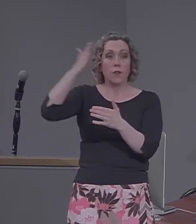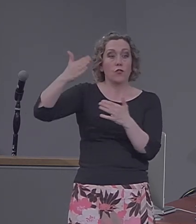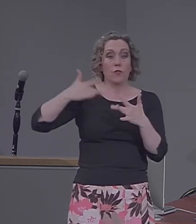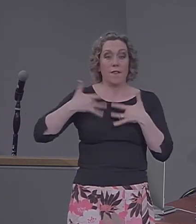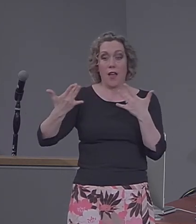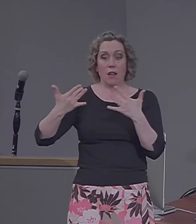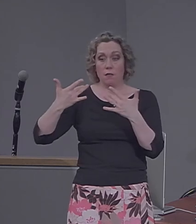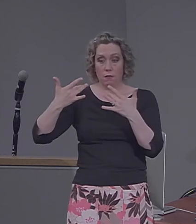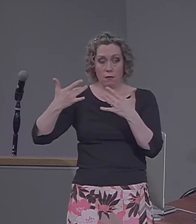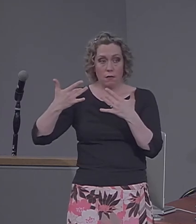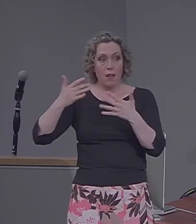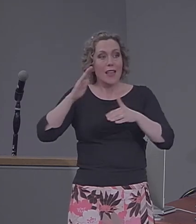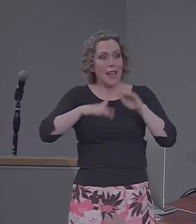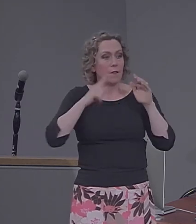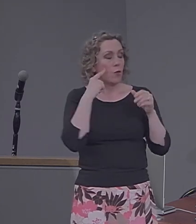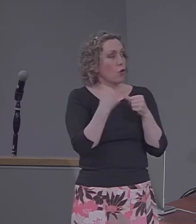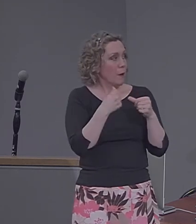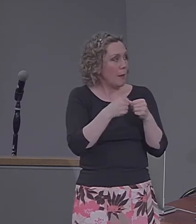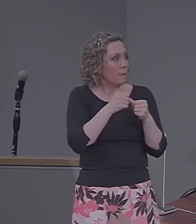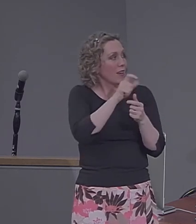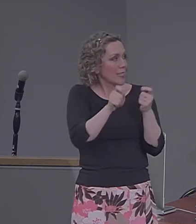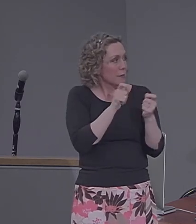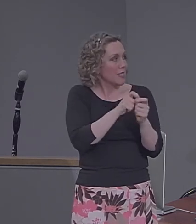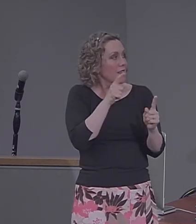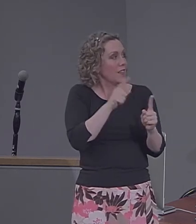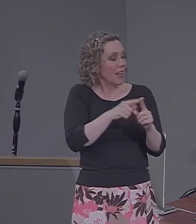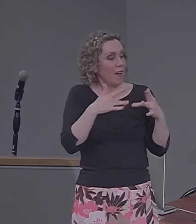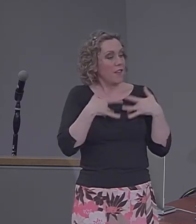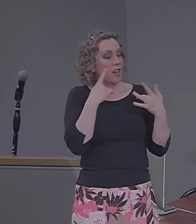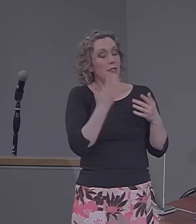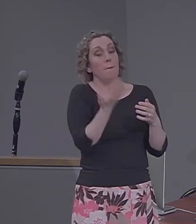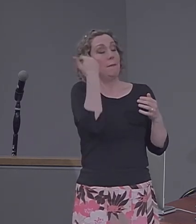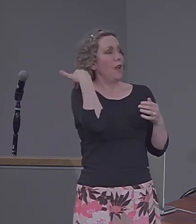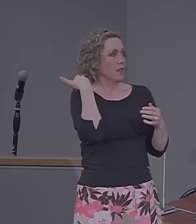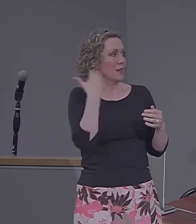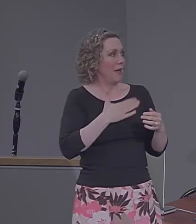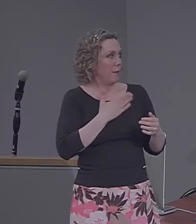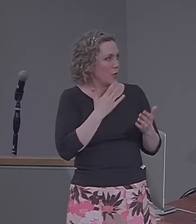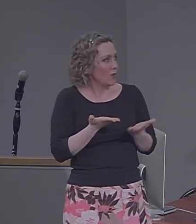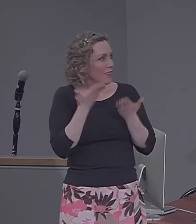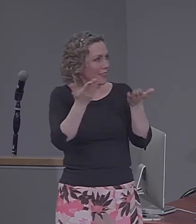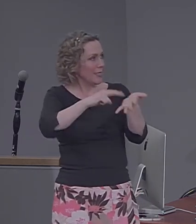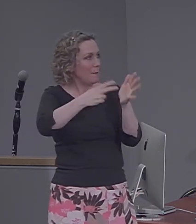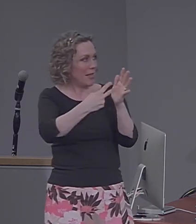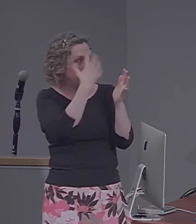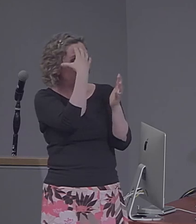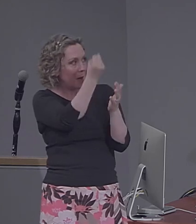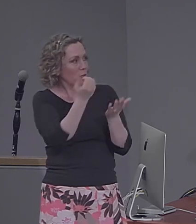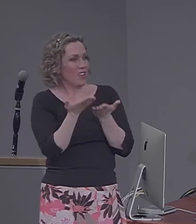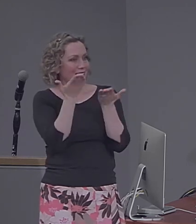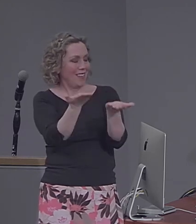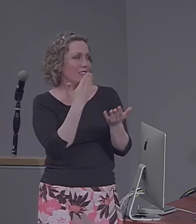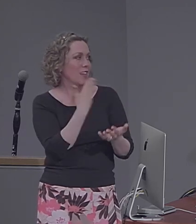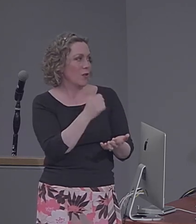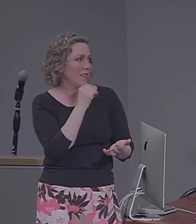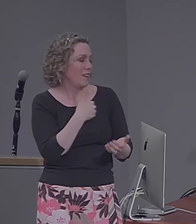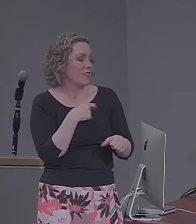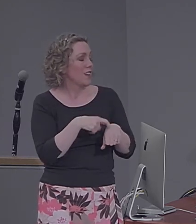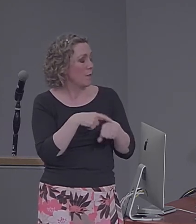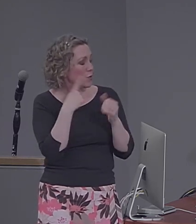they are for remembering a particular past event. So I'm glad that you brought semantic memory into it because I didn't have time to mention